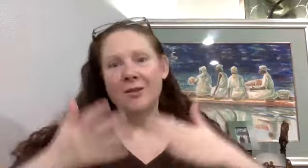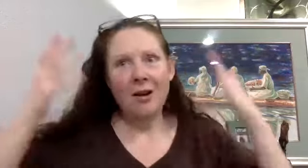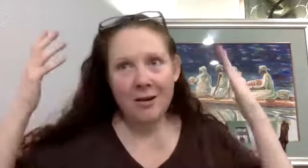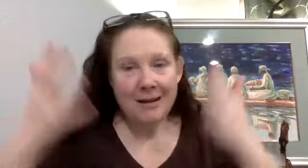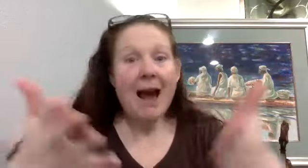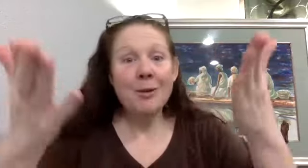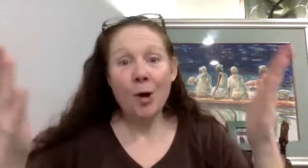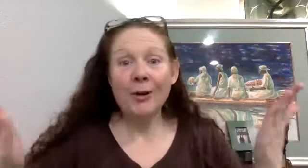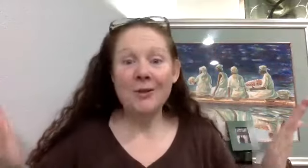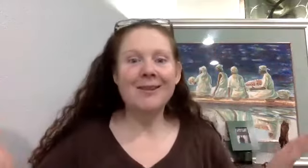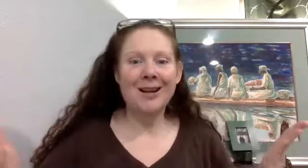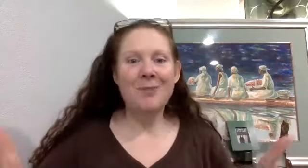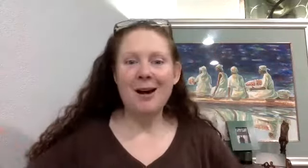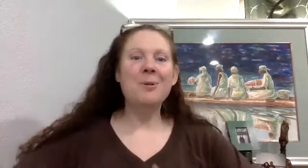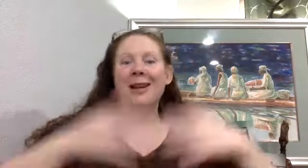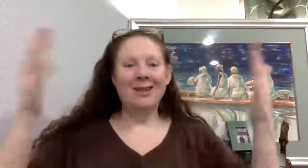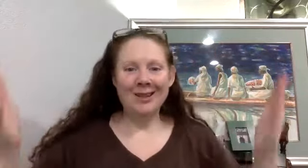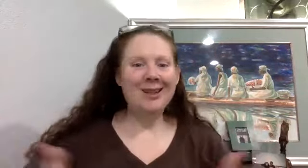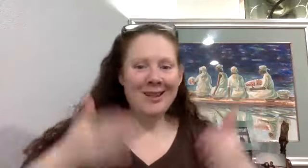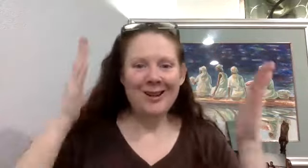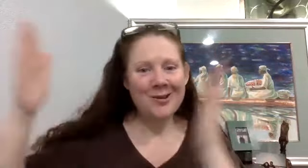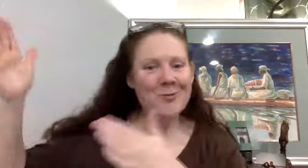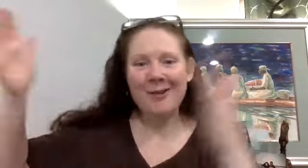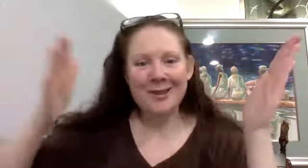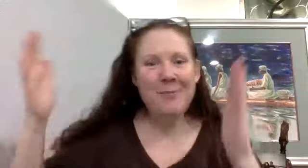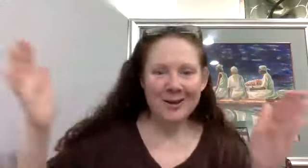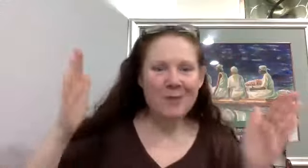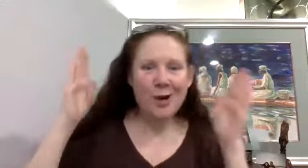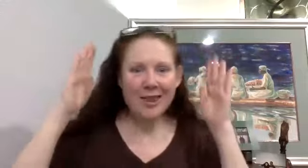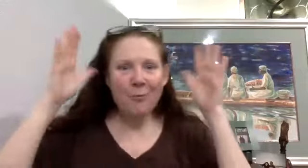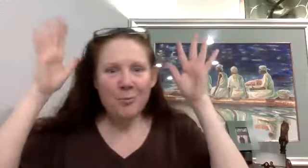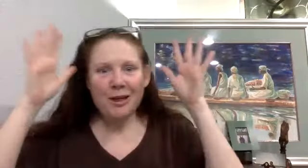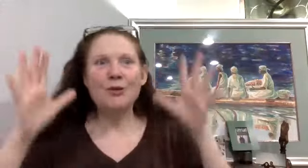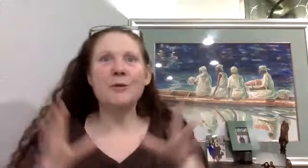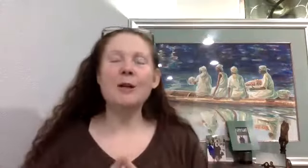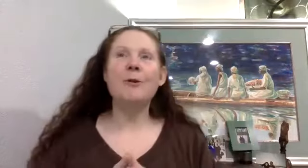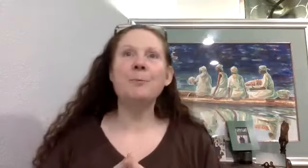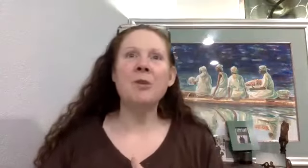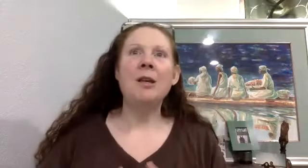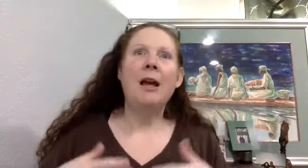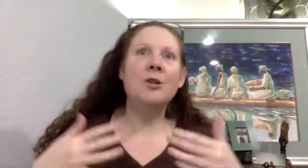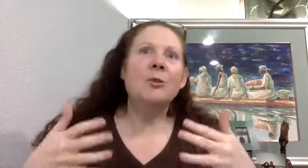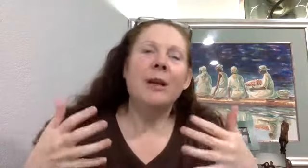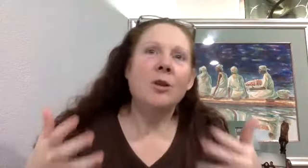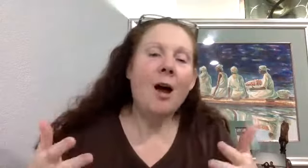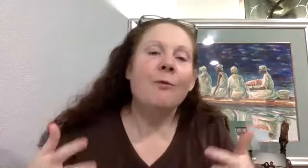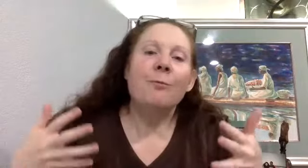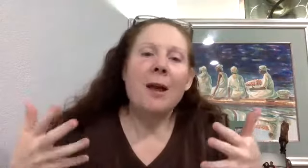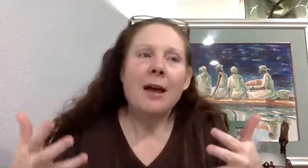saw now that Parkinson's has come up, it's going to, you know, you will have somehow, some way that will be in your signal. And you just want to talk as